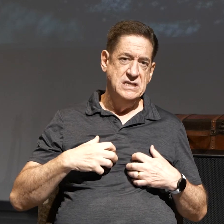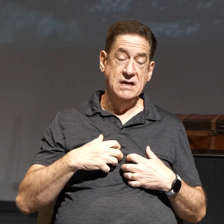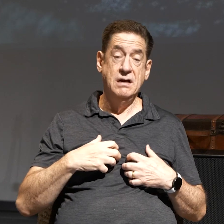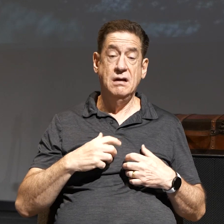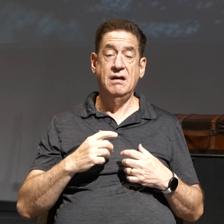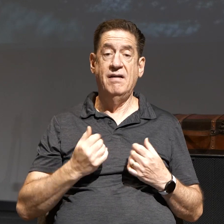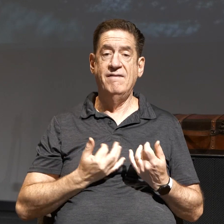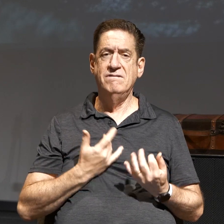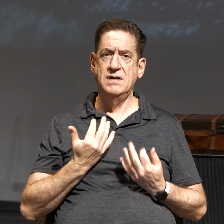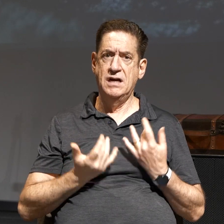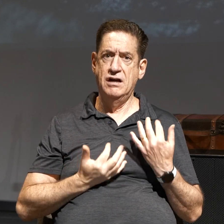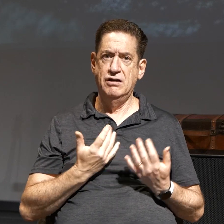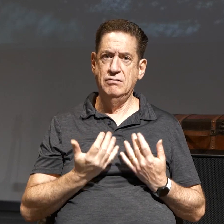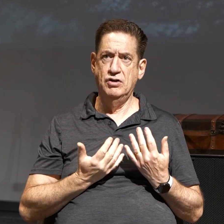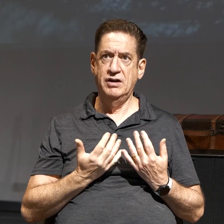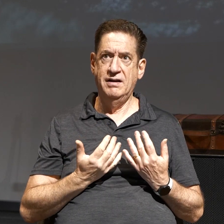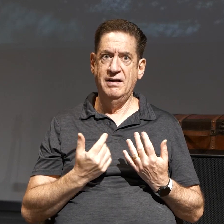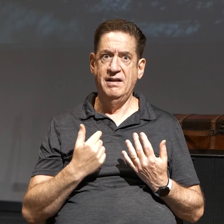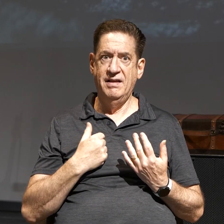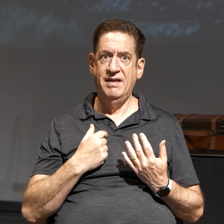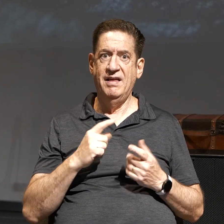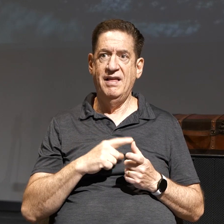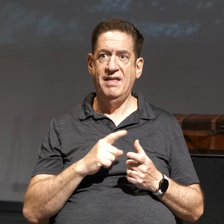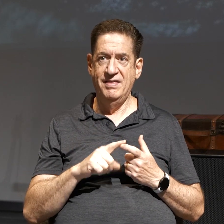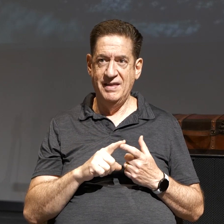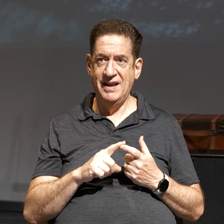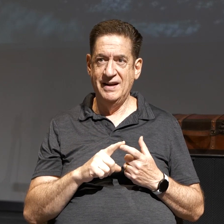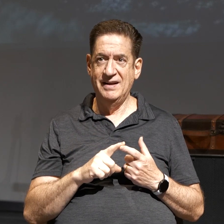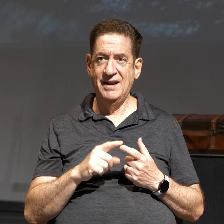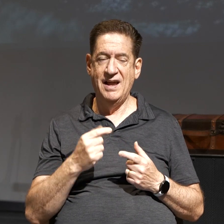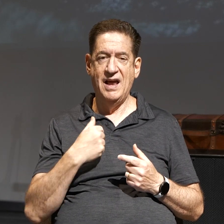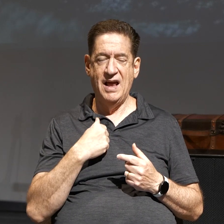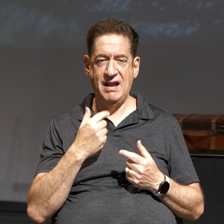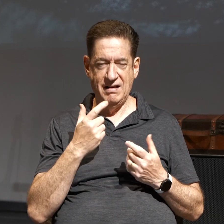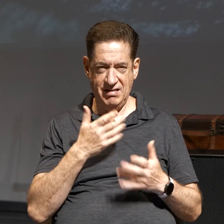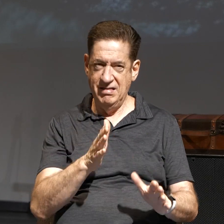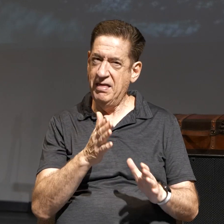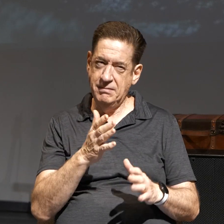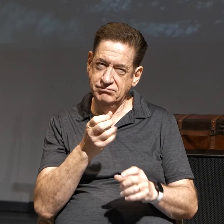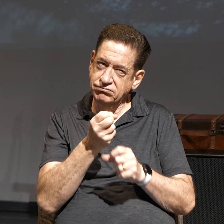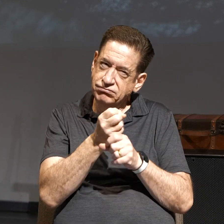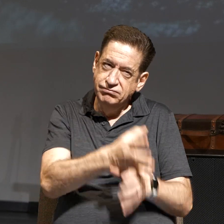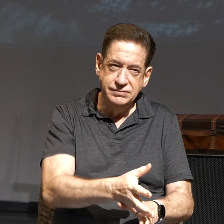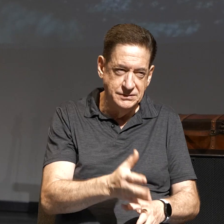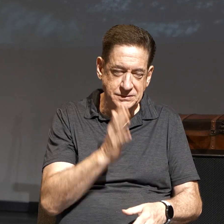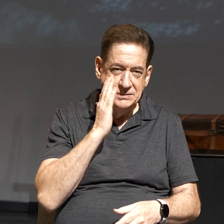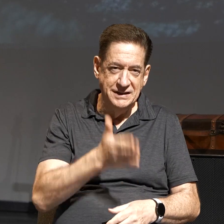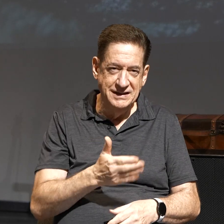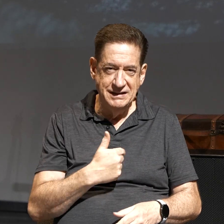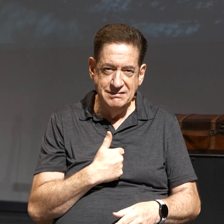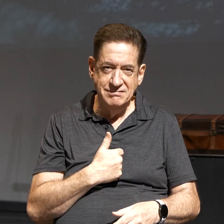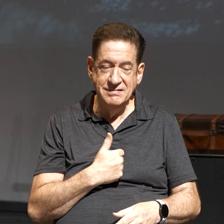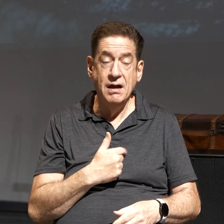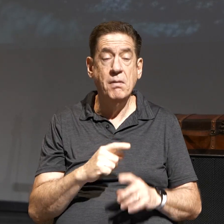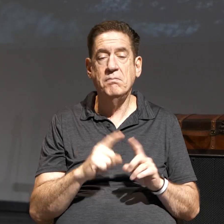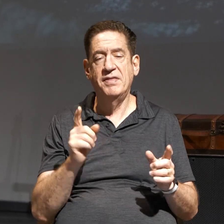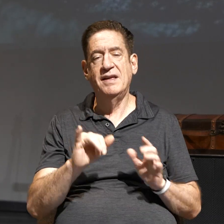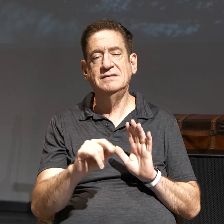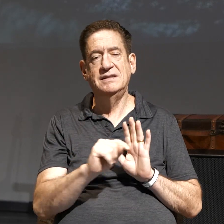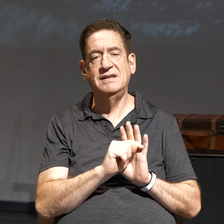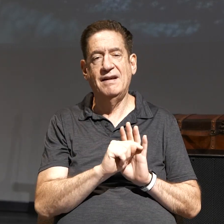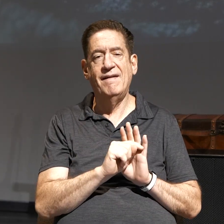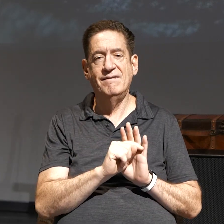The fire burned. Then I spoke with my tongue. I'll let them have it. Okay, so that's a negative